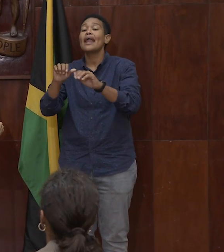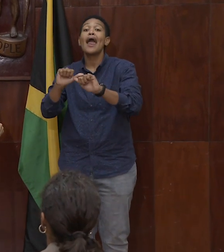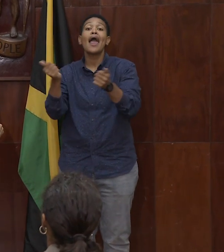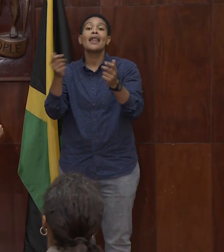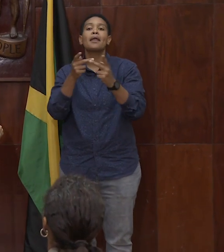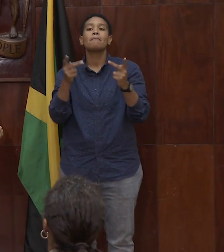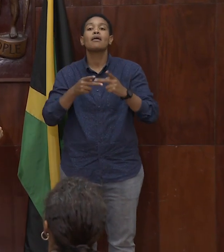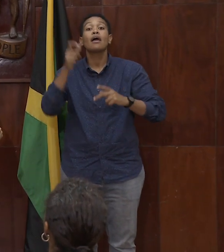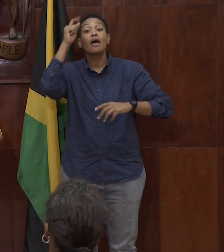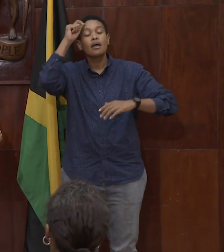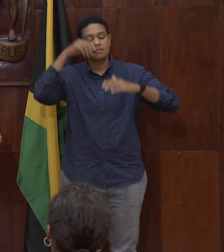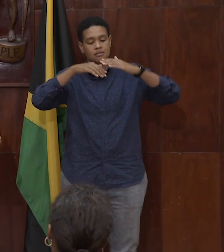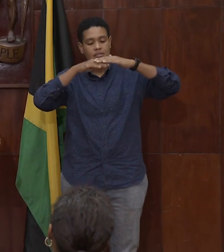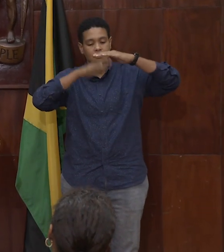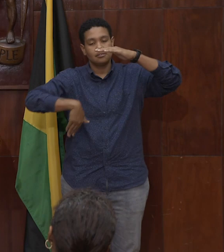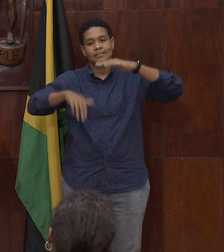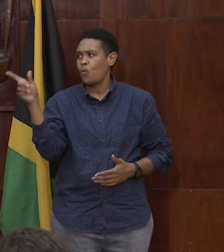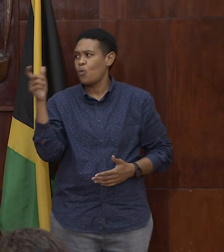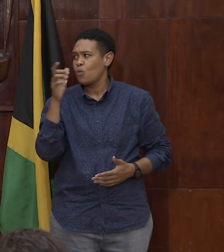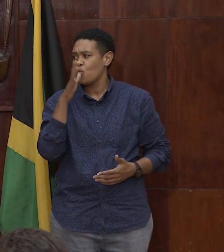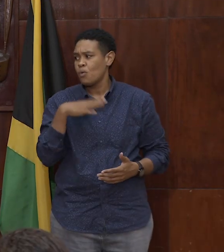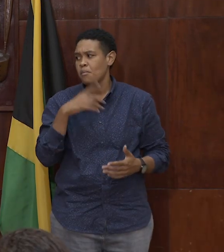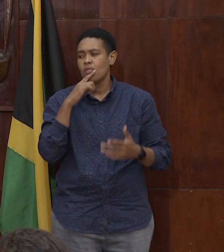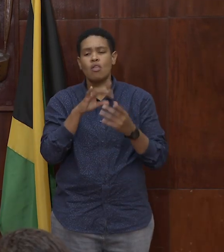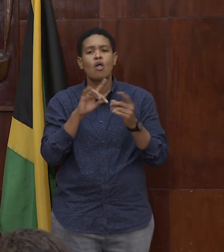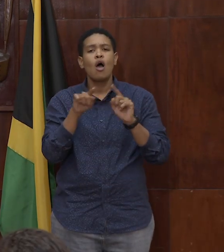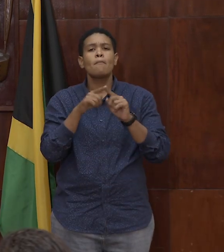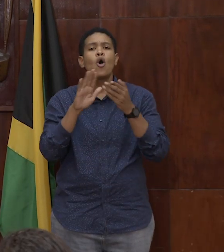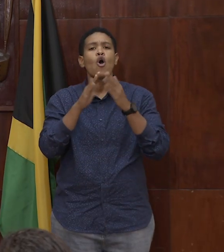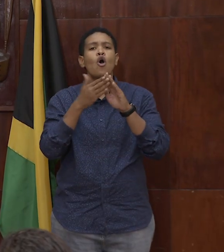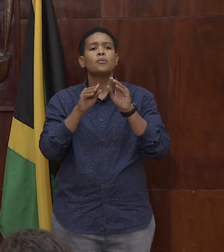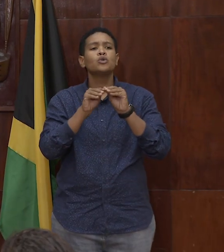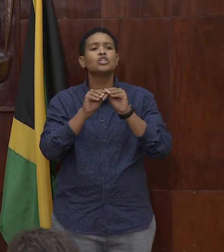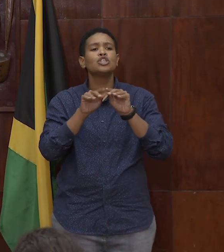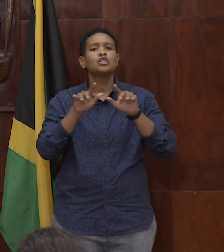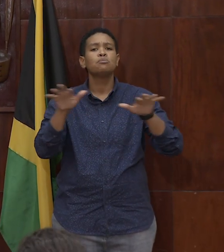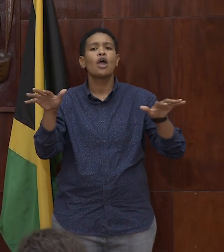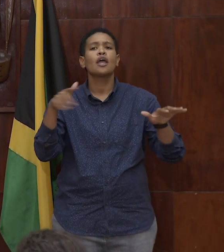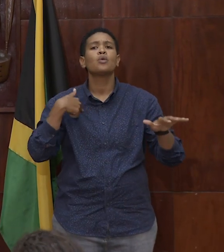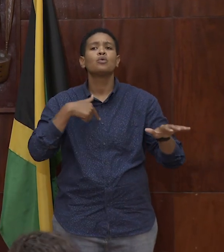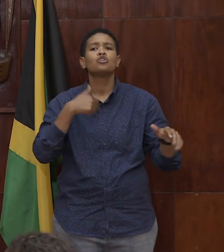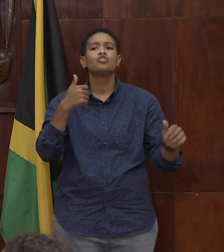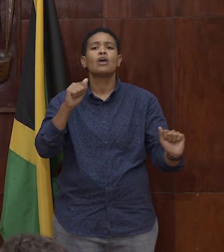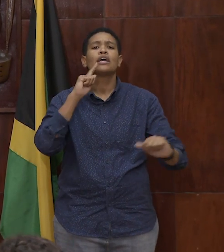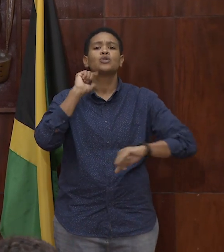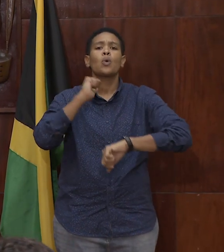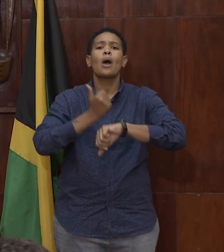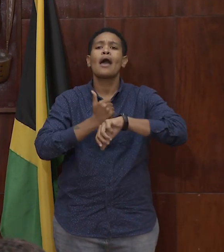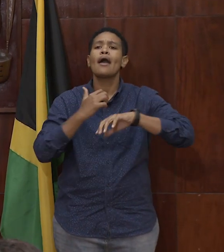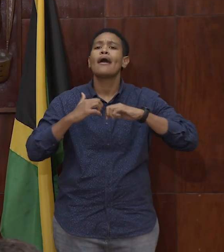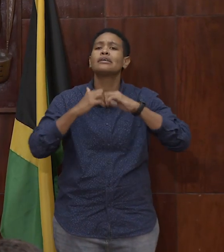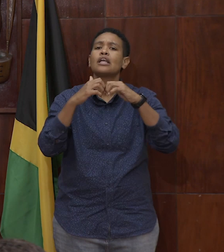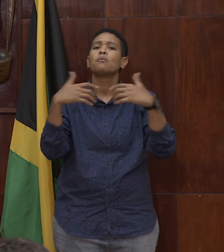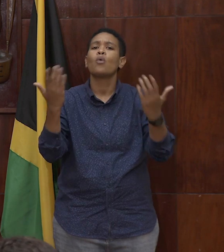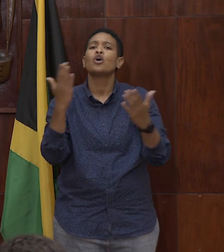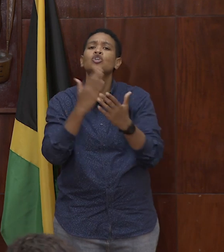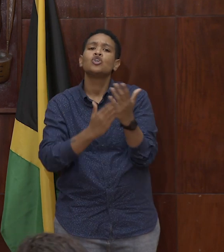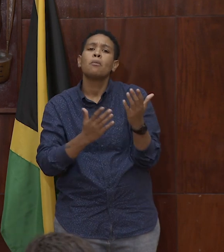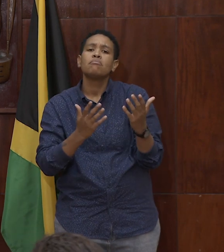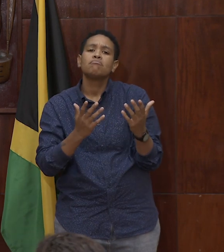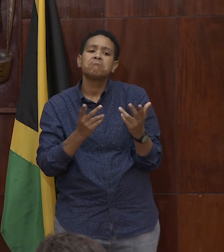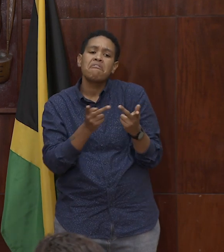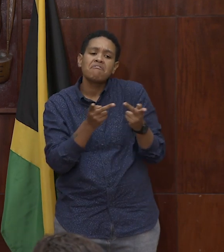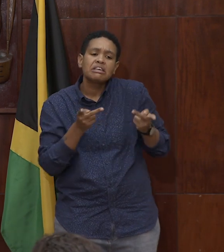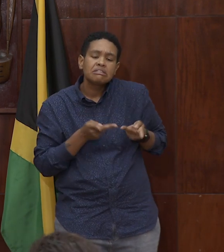exceed 10 persons. We are also seeking to establish some facilities